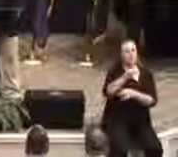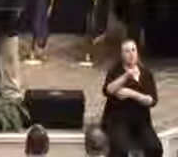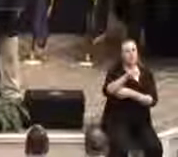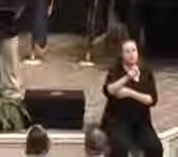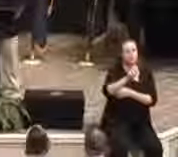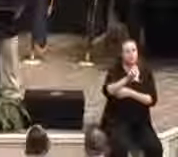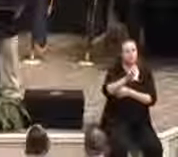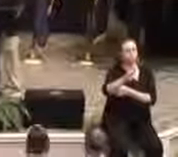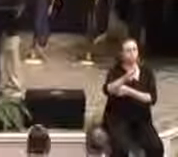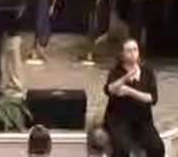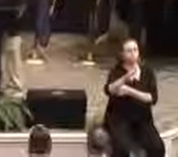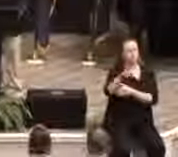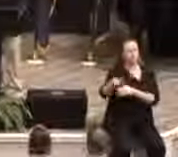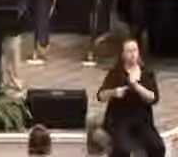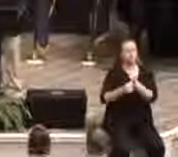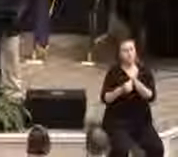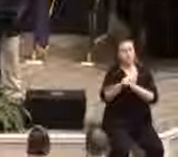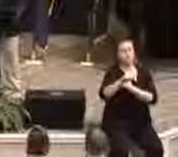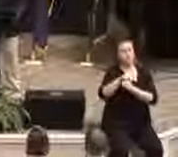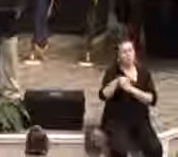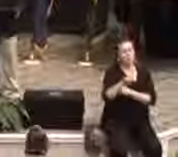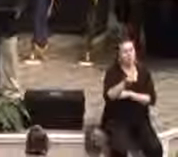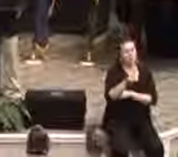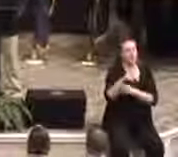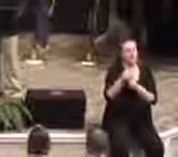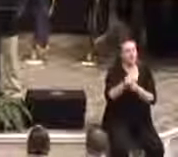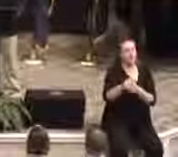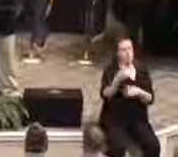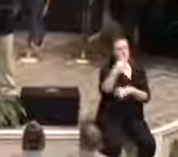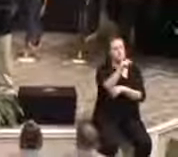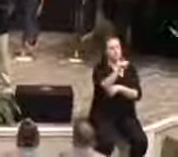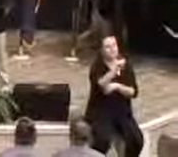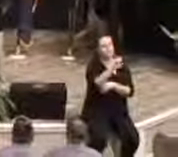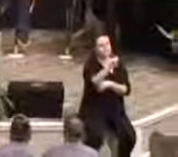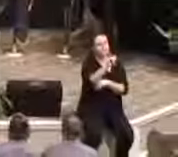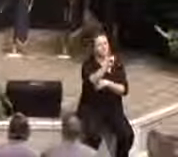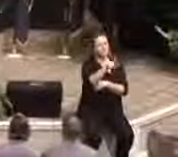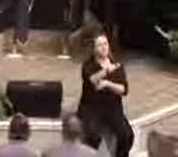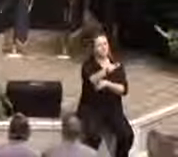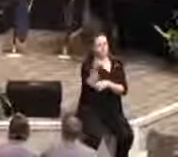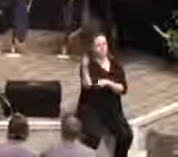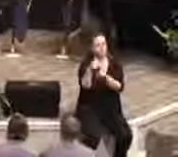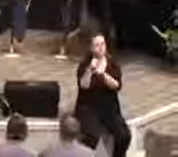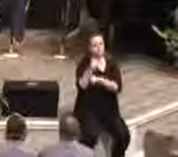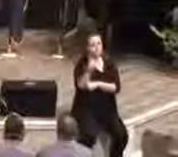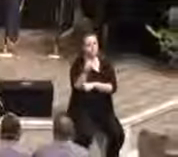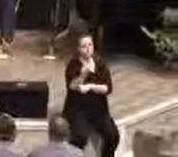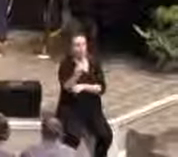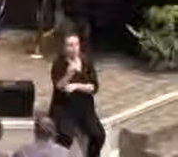have SORT Assistant Squad Leader for Tactical, Sean McEwen. Thank you for coming.